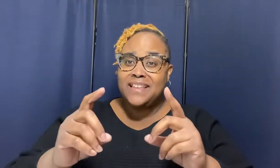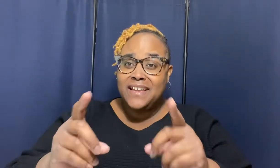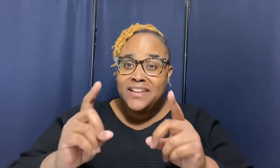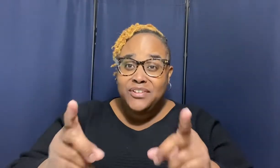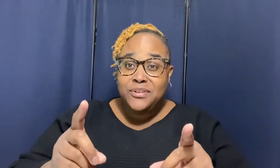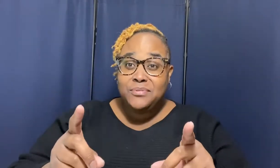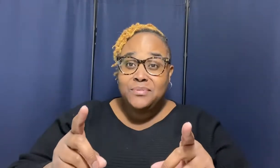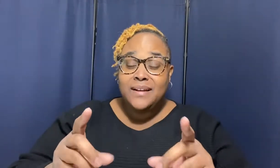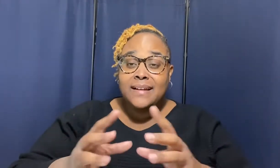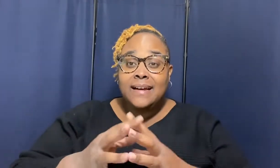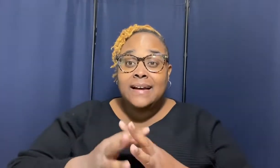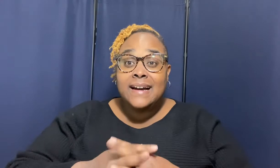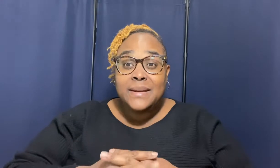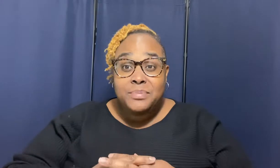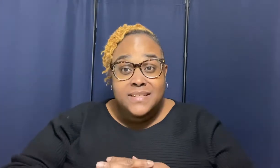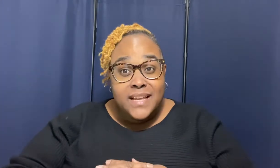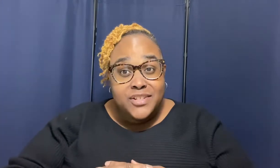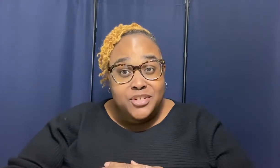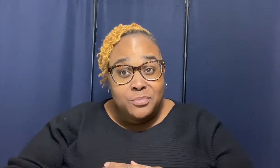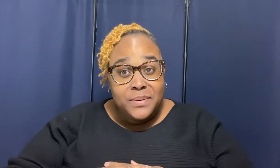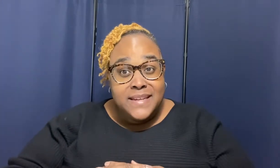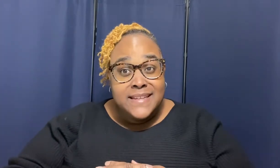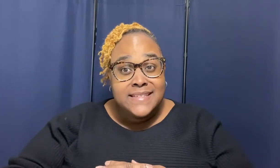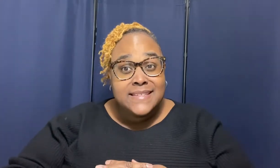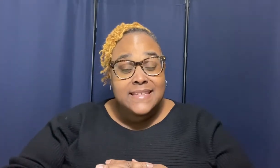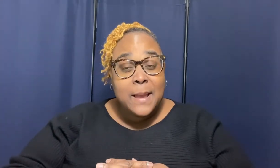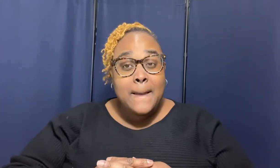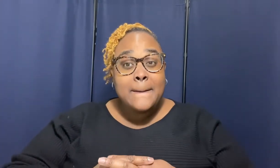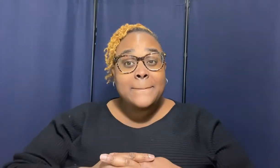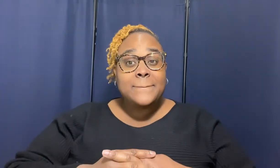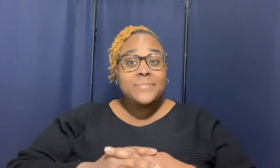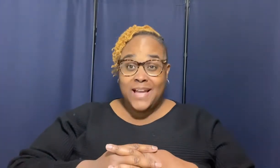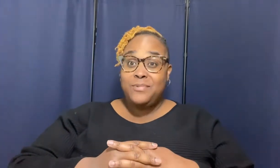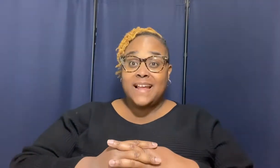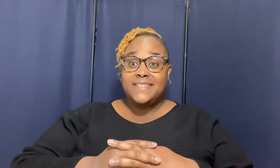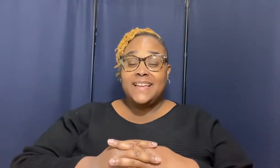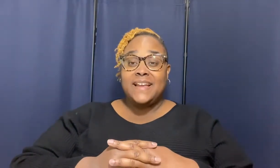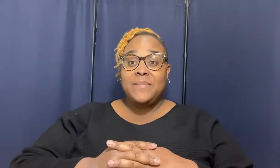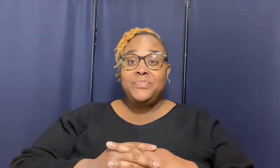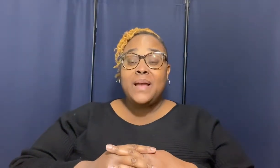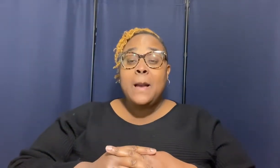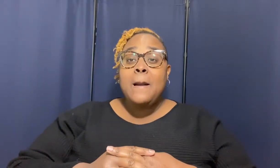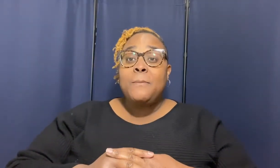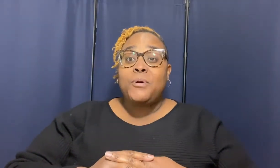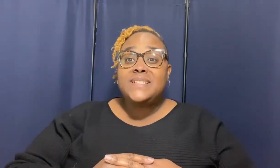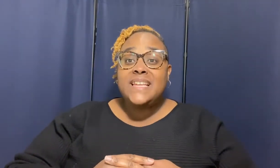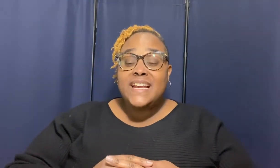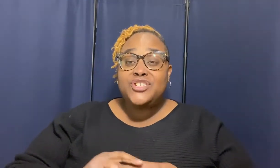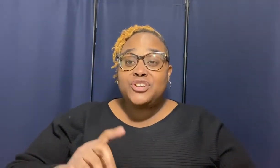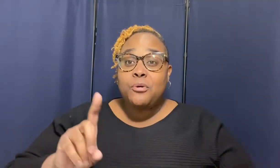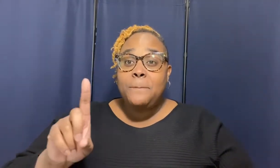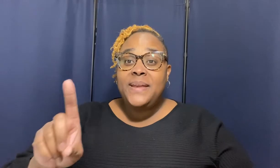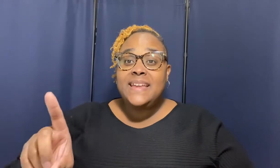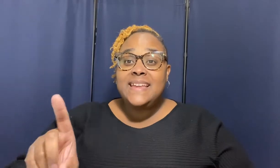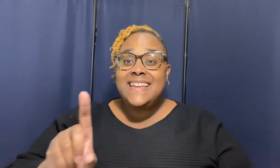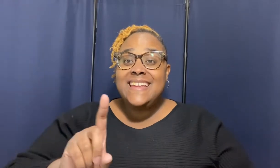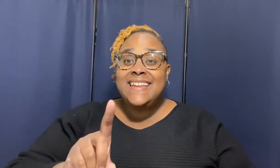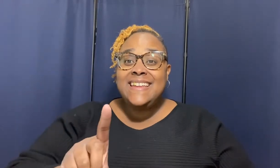you honey protect your peace that's i said protect your p-e